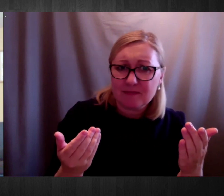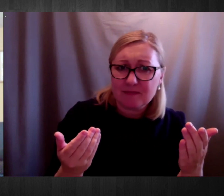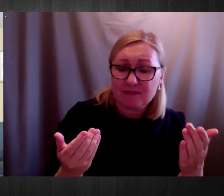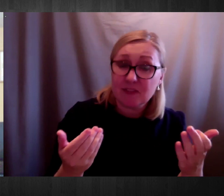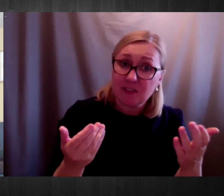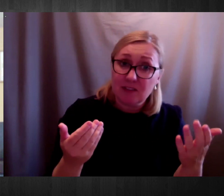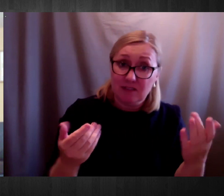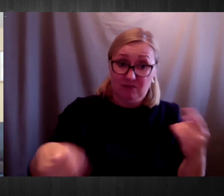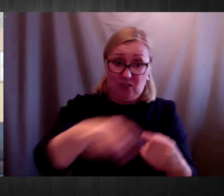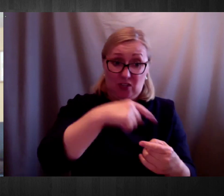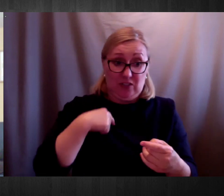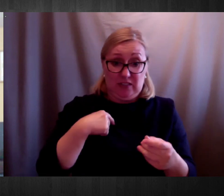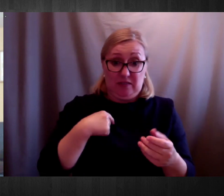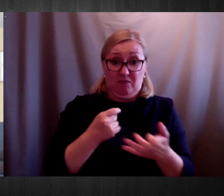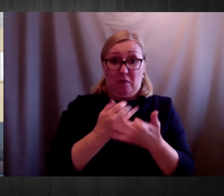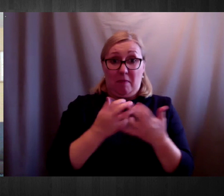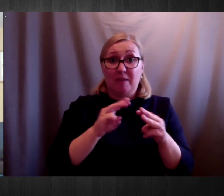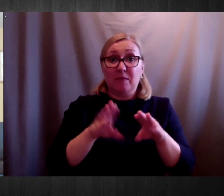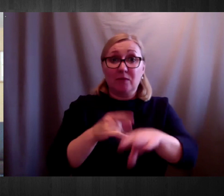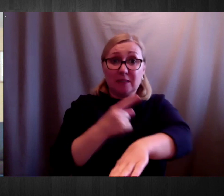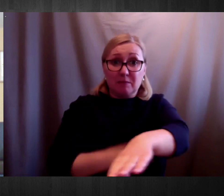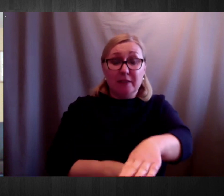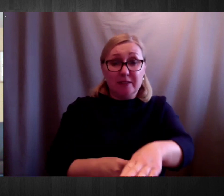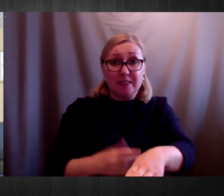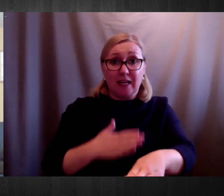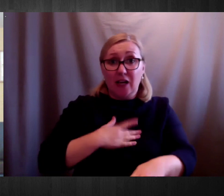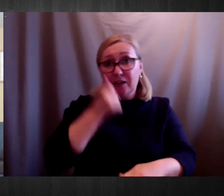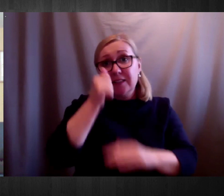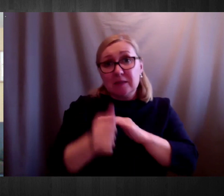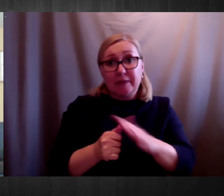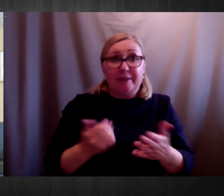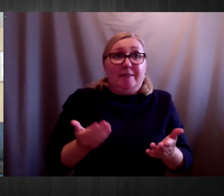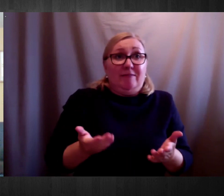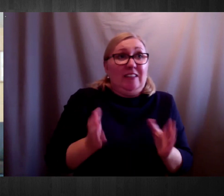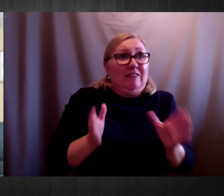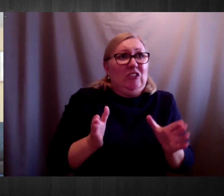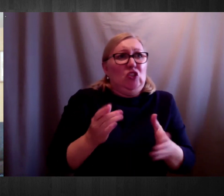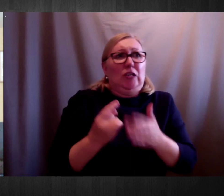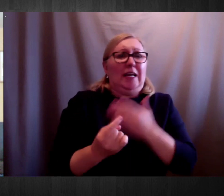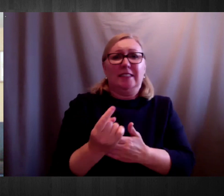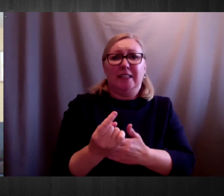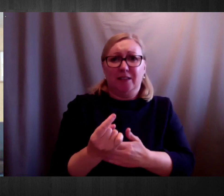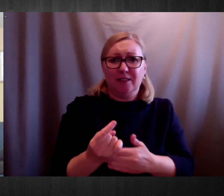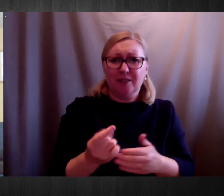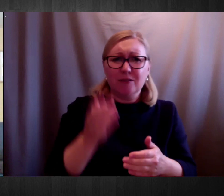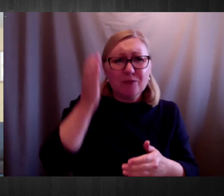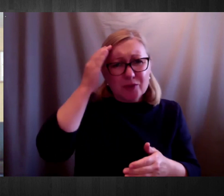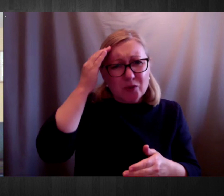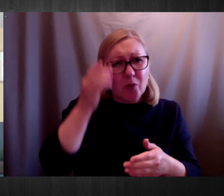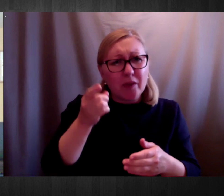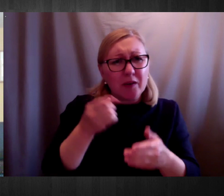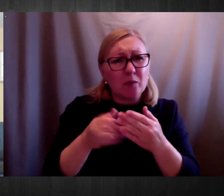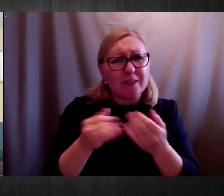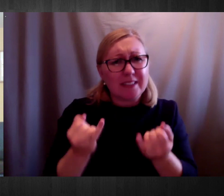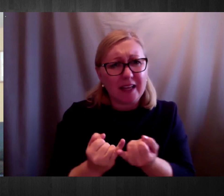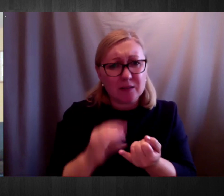a little experience of isolation, we could kick off quite quickly